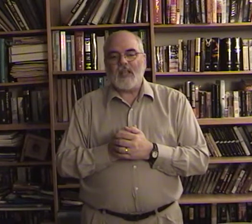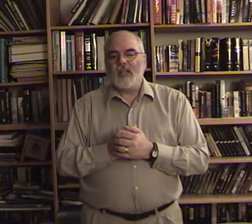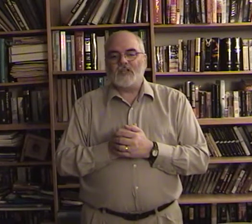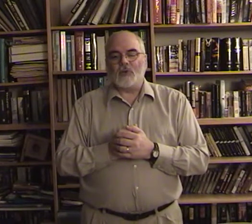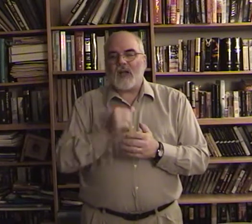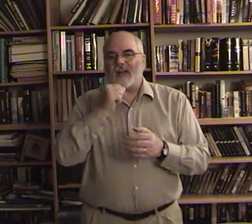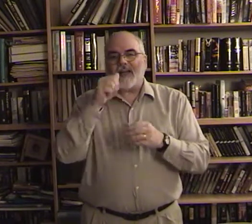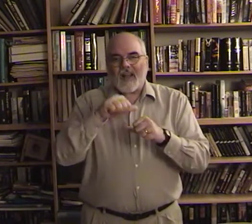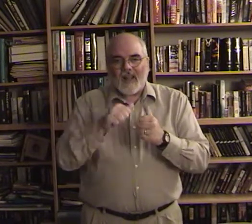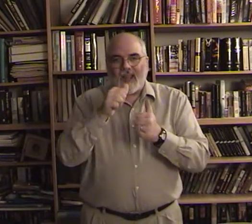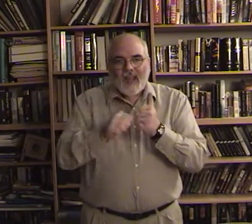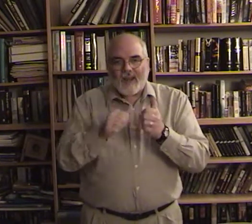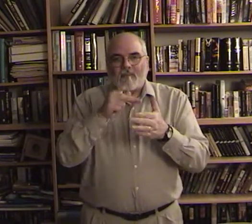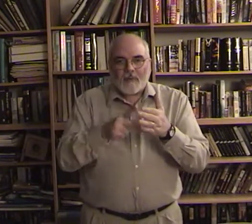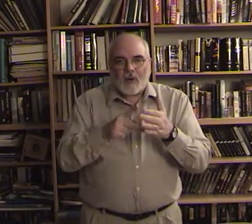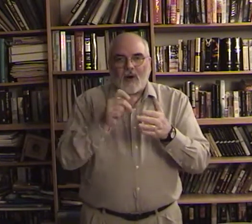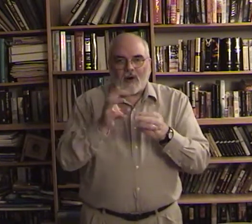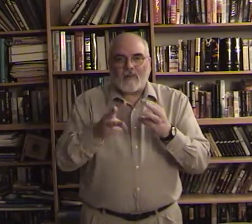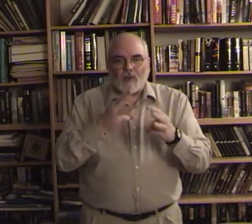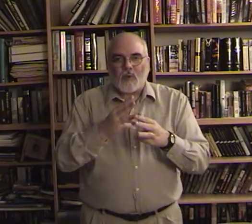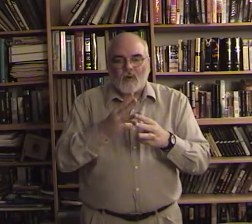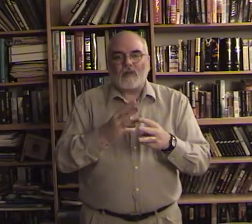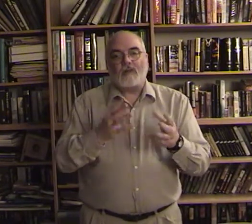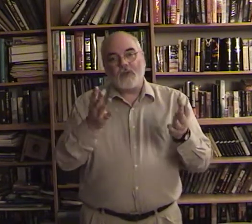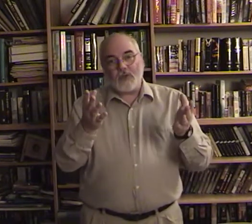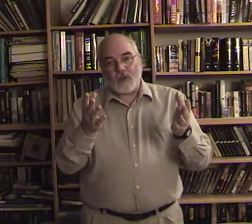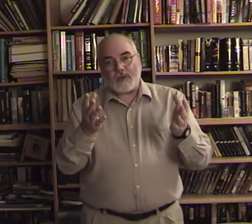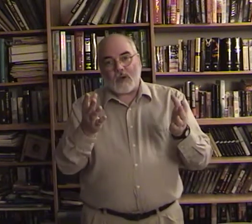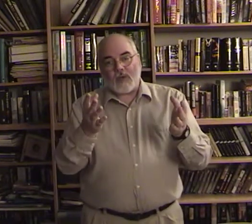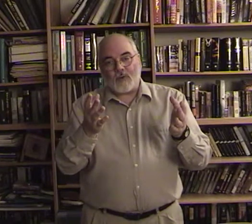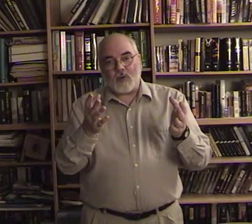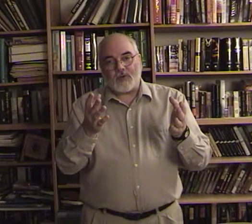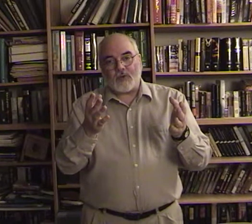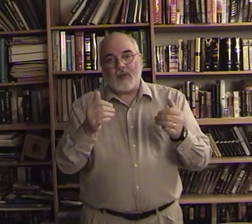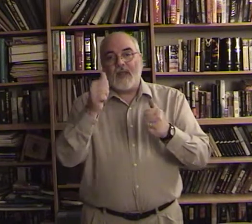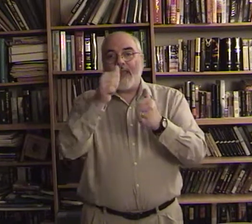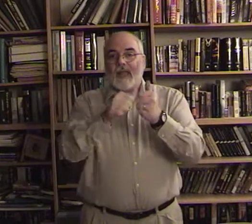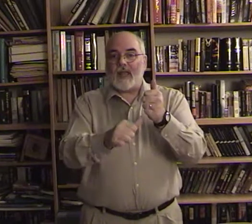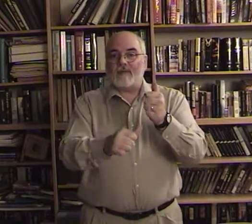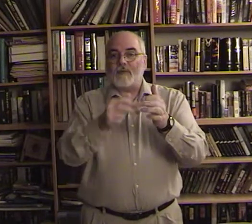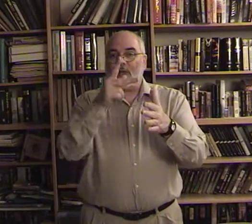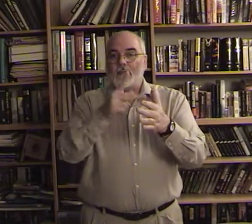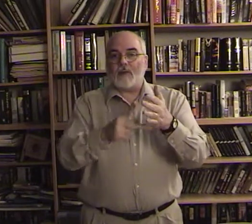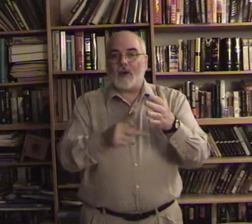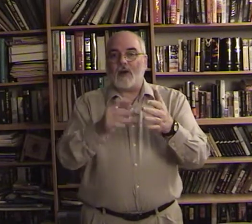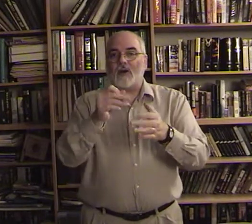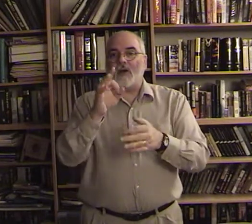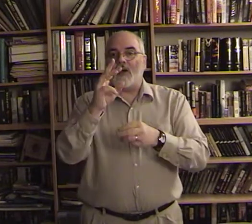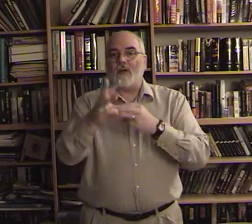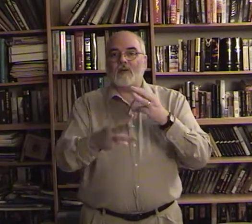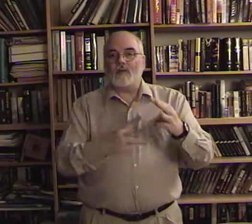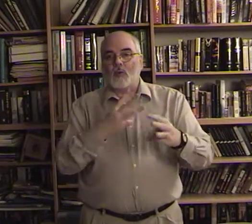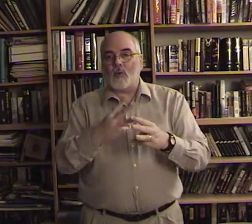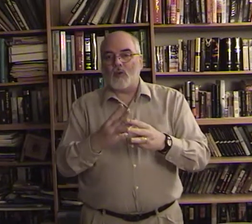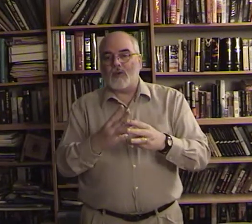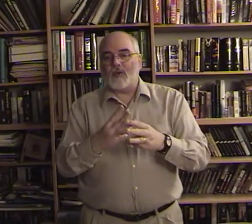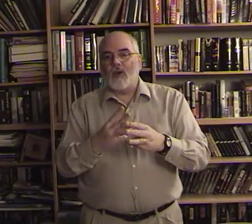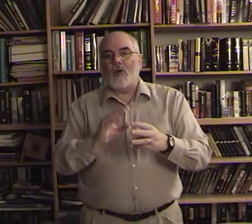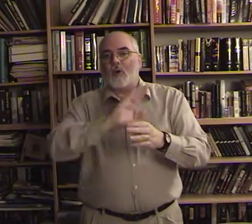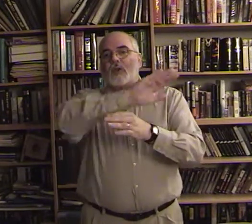so not in every part of the world you can do that that way if you want to every part of the world every you